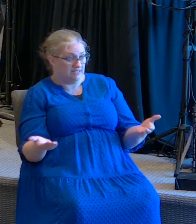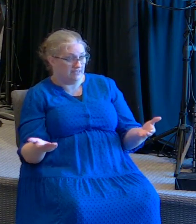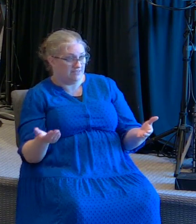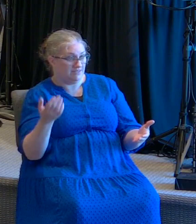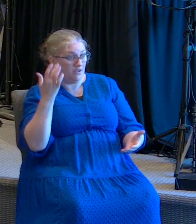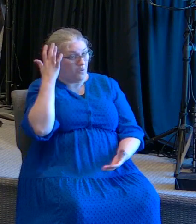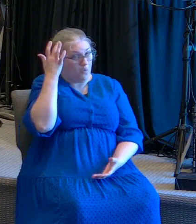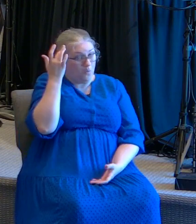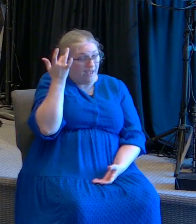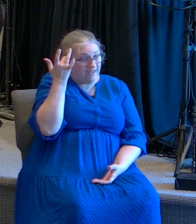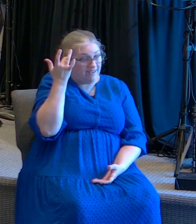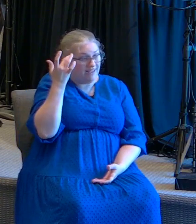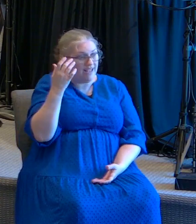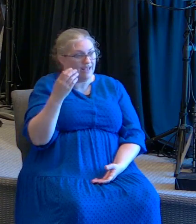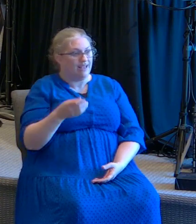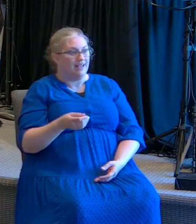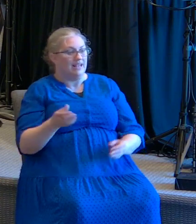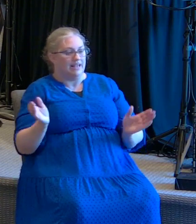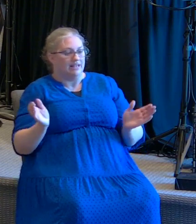more faith.